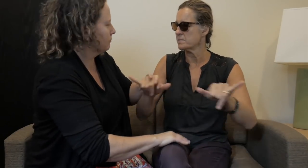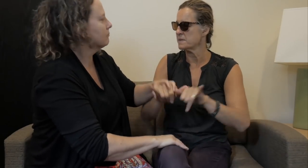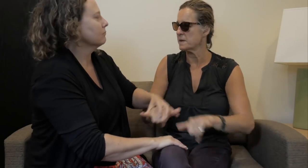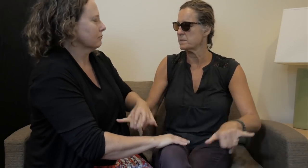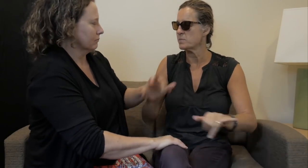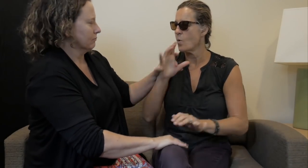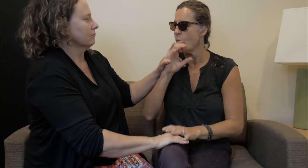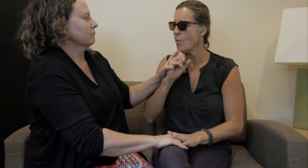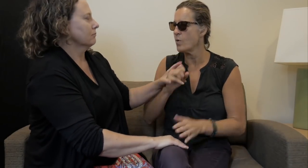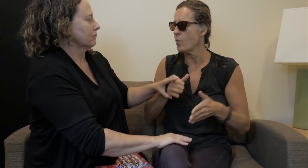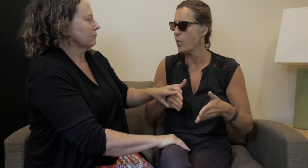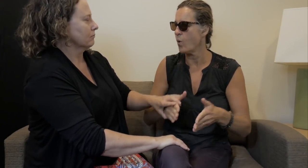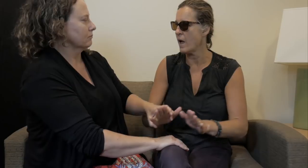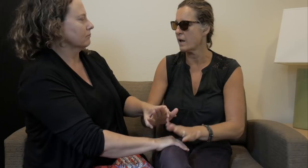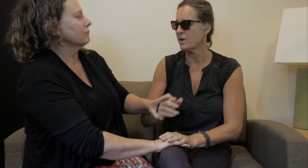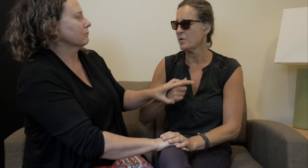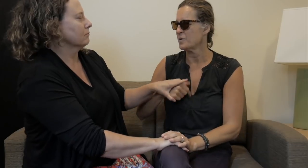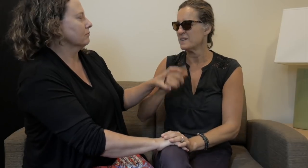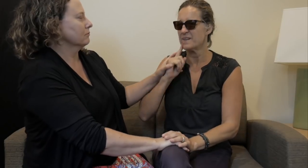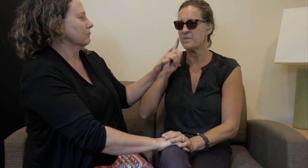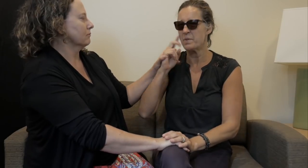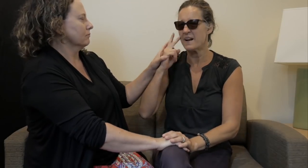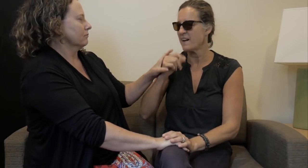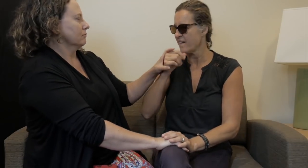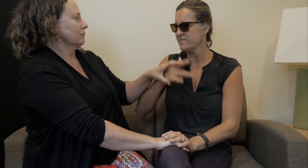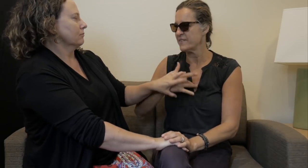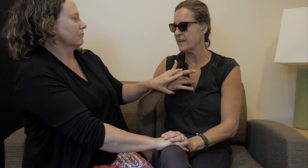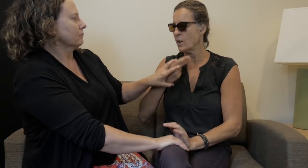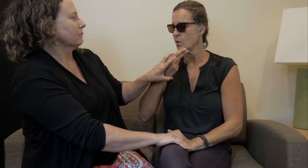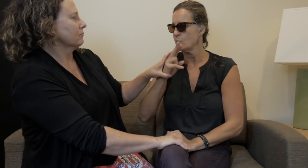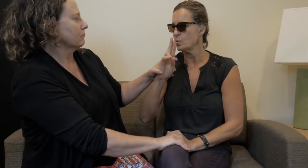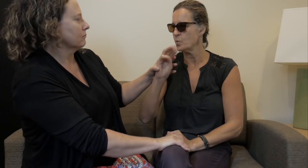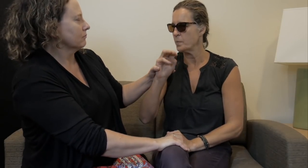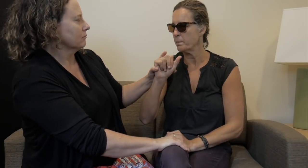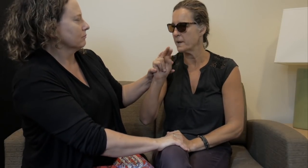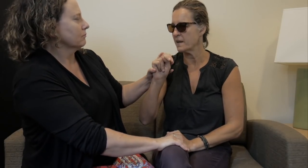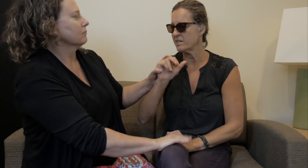That's the old way. It makes us DeafBlind feel not human.